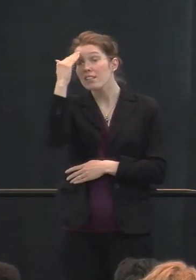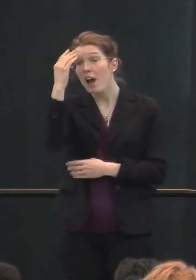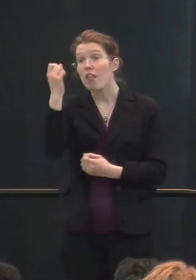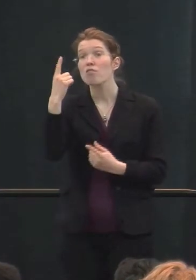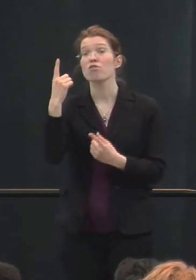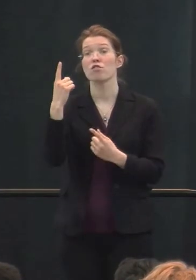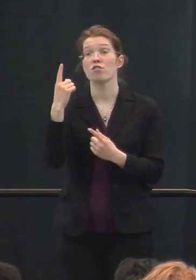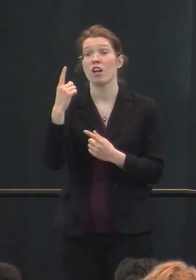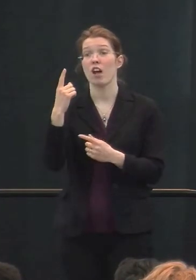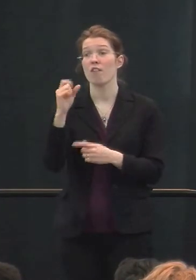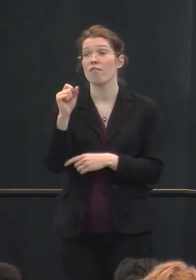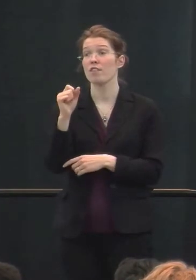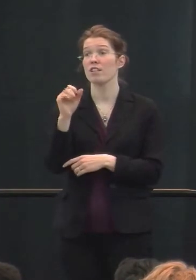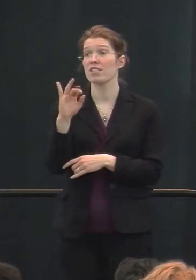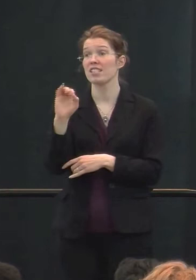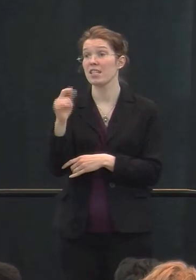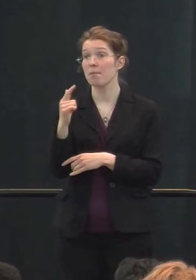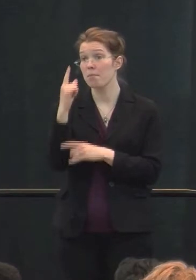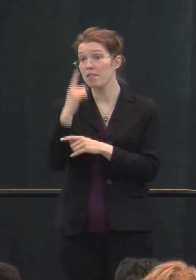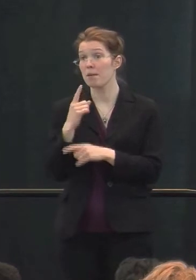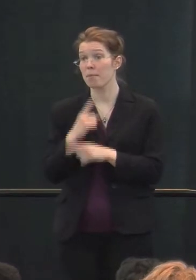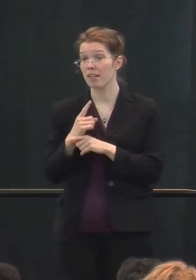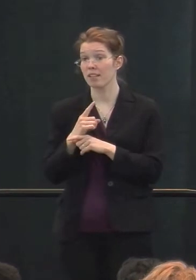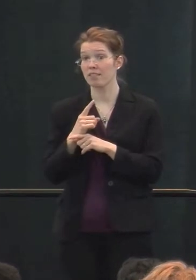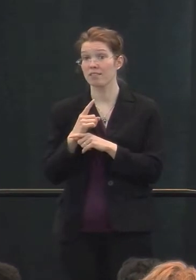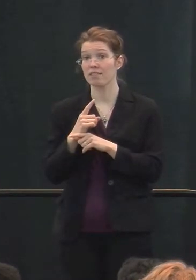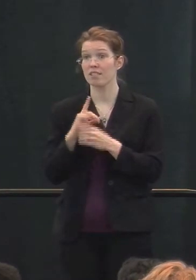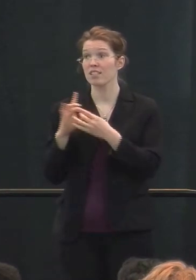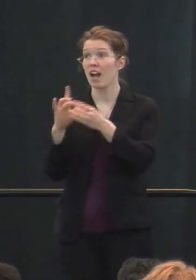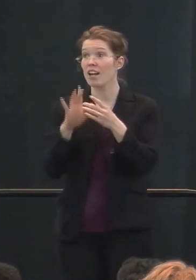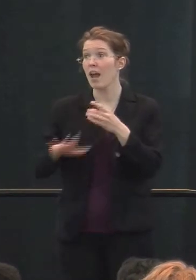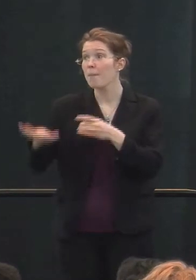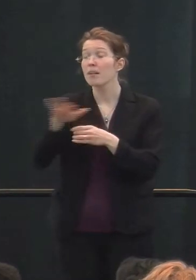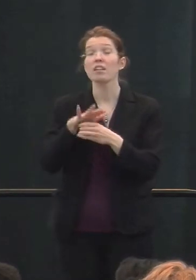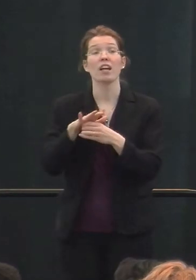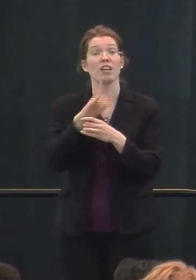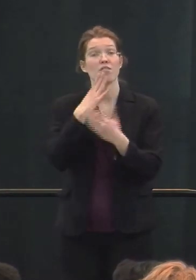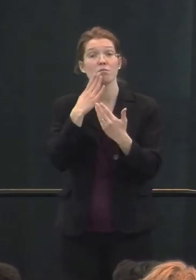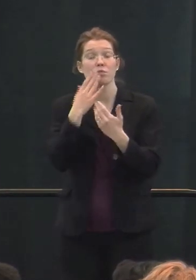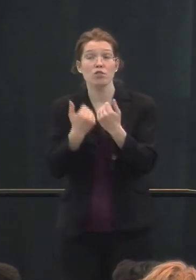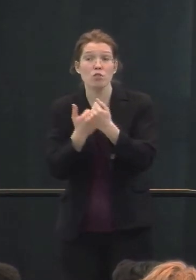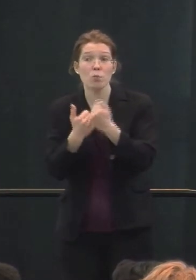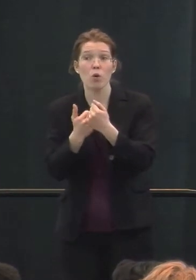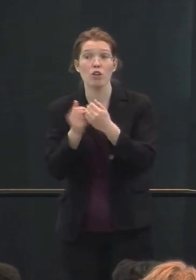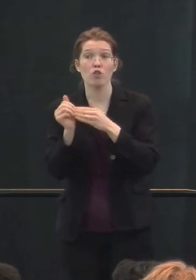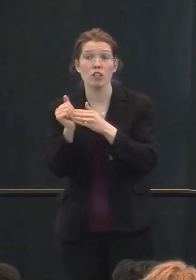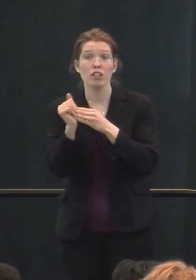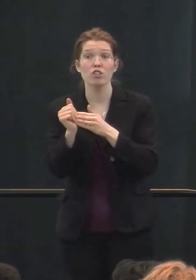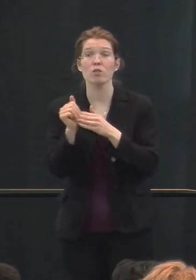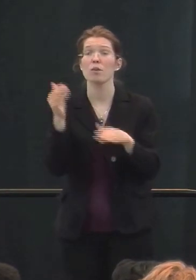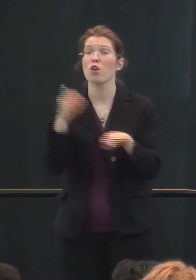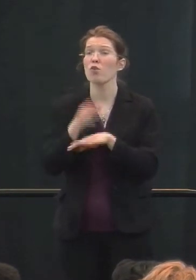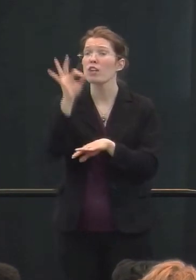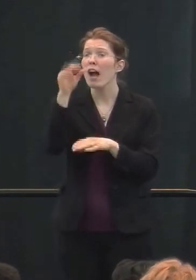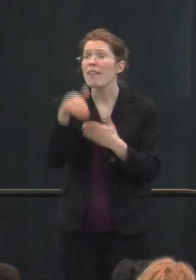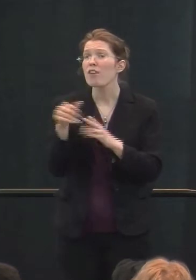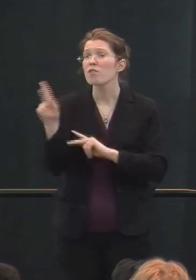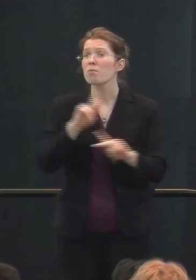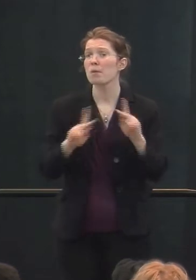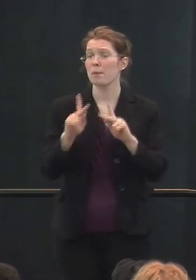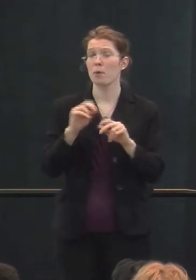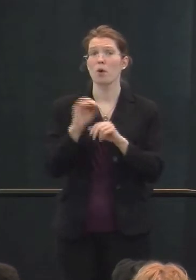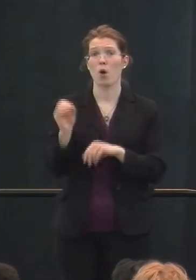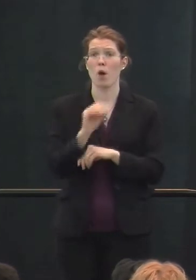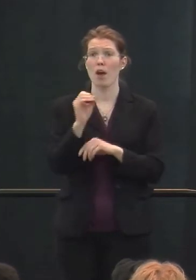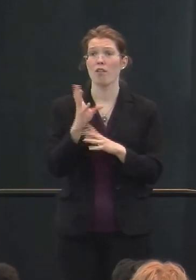of the sibling dynamic. We greatly appreciate your support and leadership in helping the over 90,000 people in Ohio who are